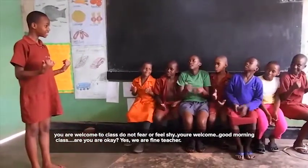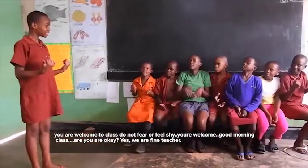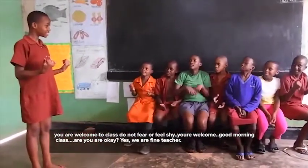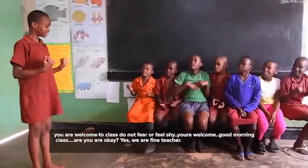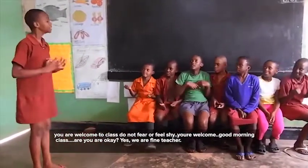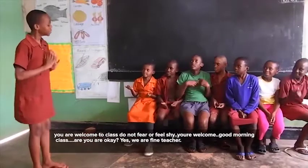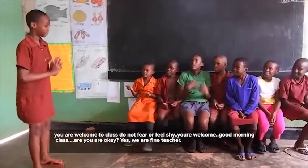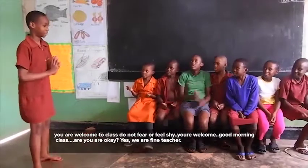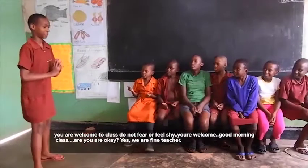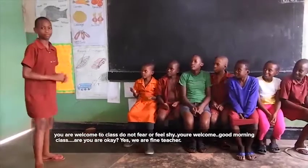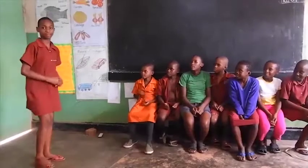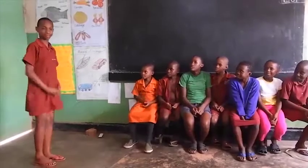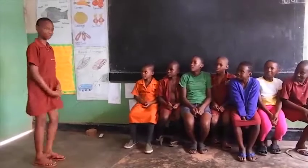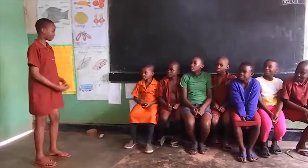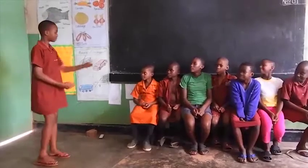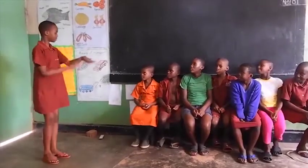we are fine, teacher. Music